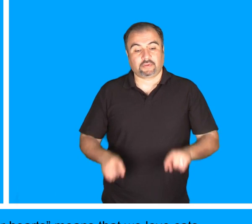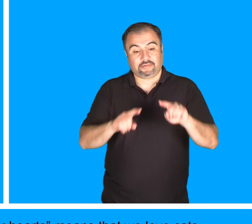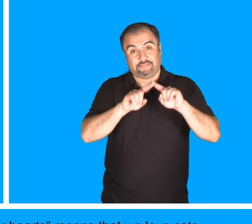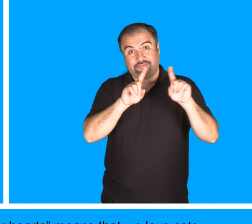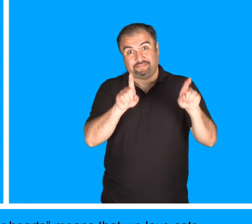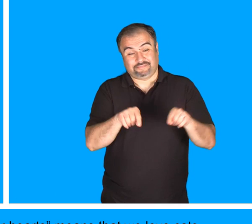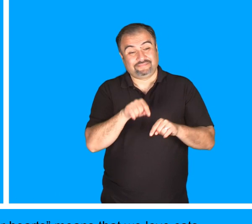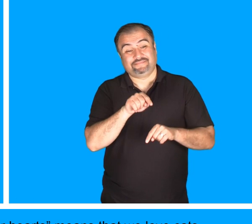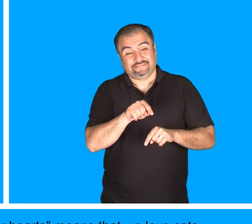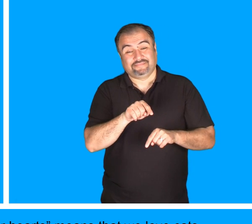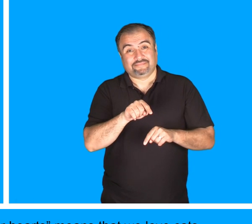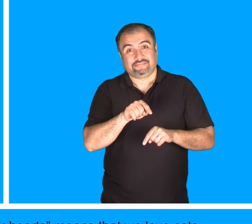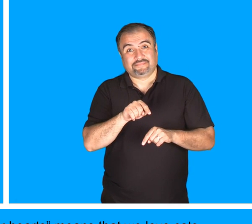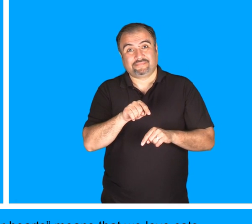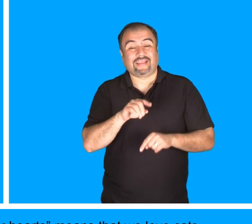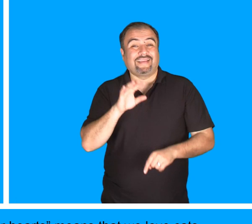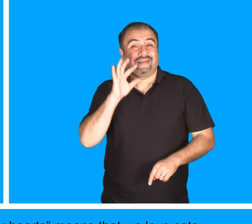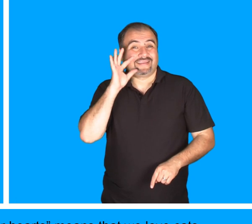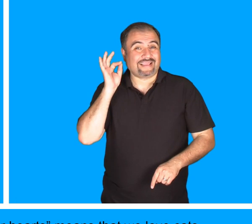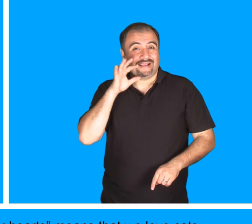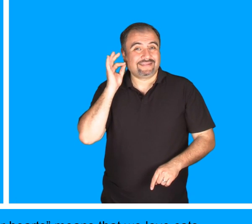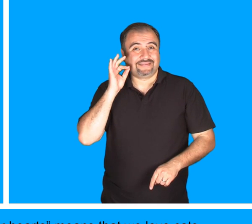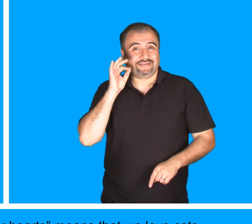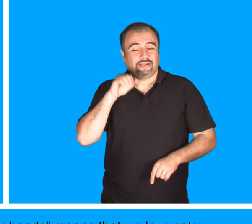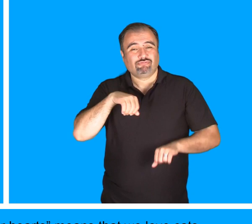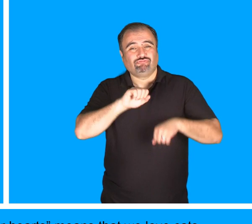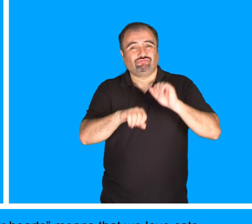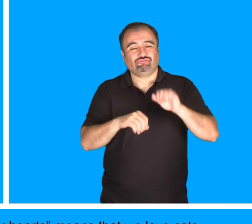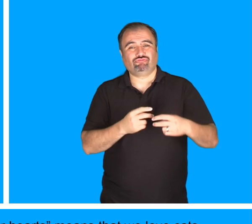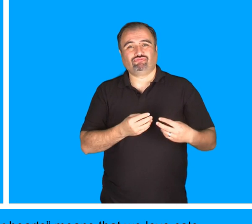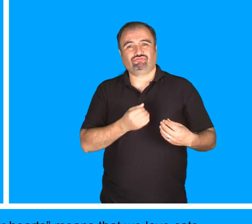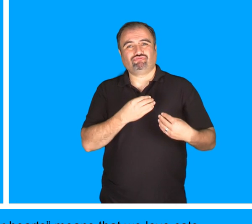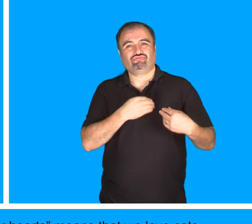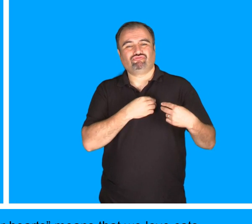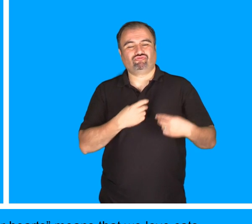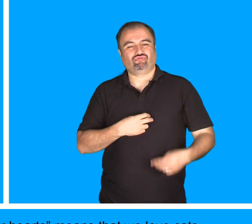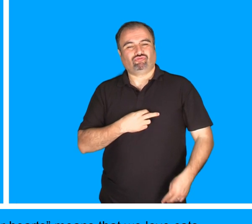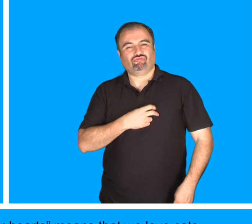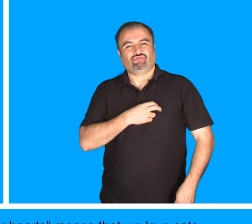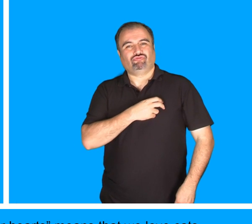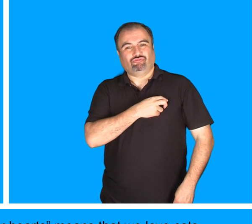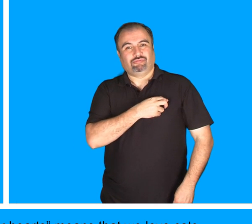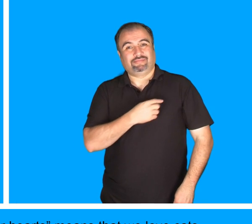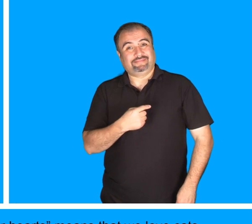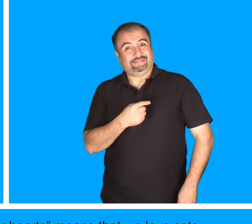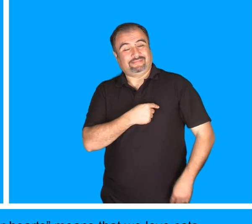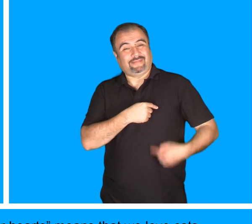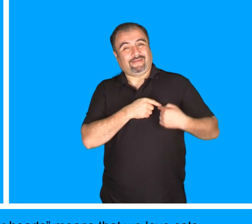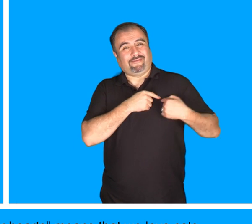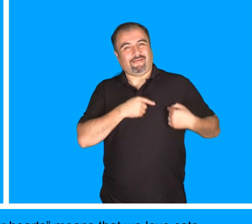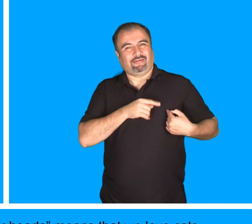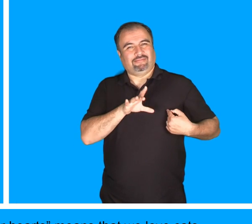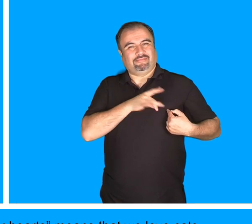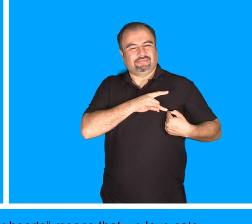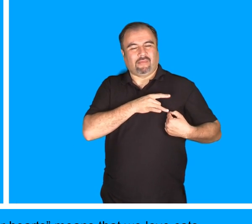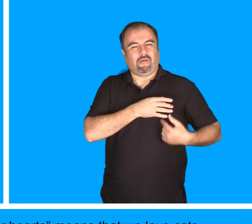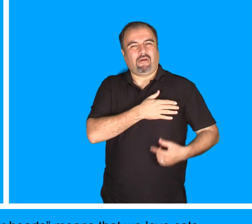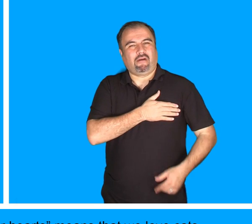Cats leave paw prints on our hearts means that we love cats and always remember them, even after they die.